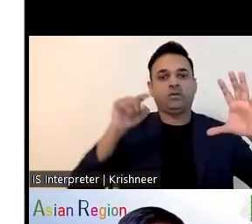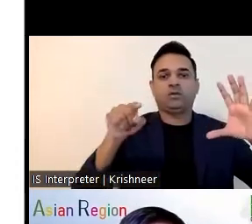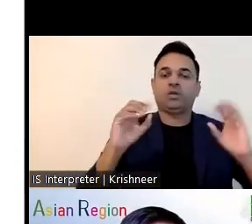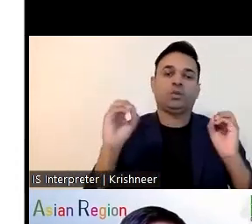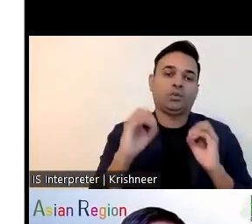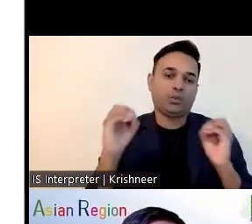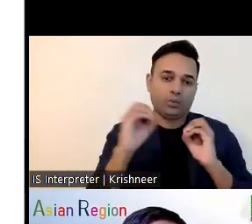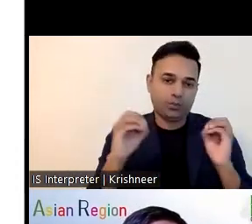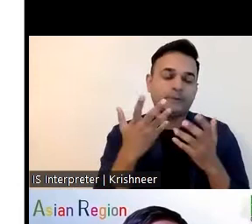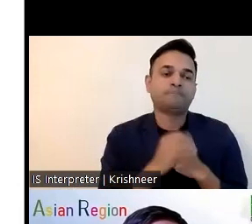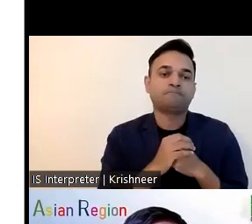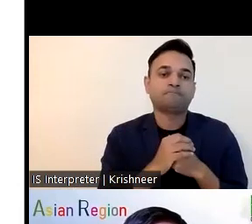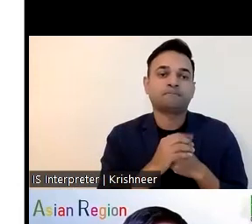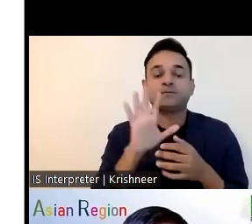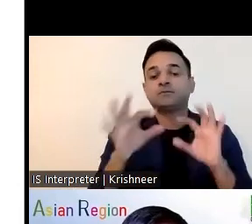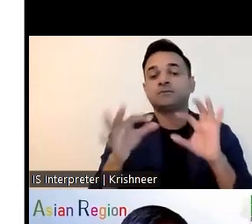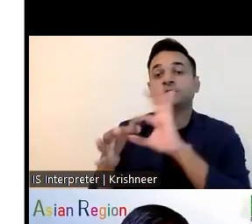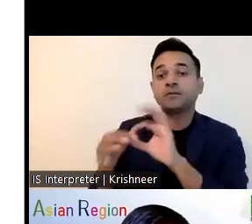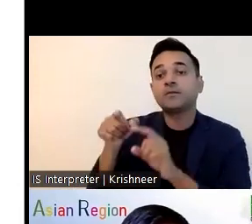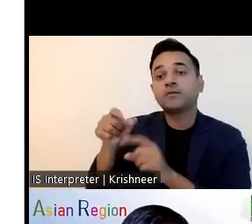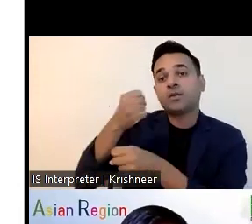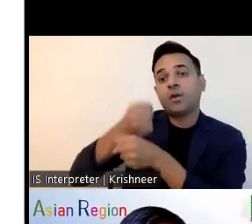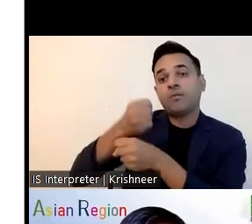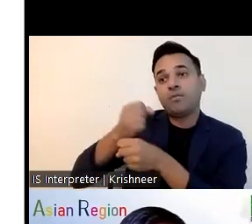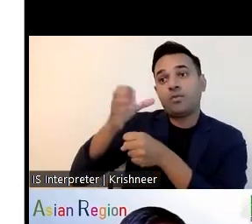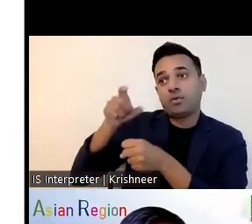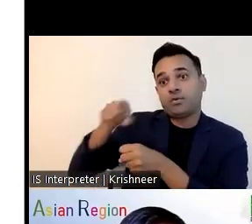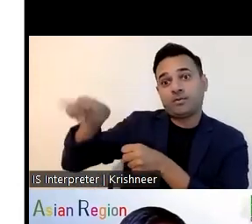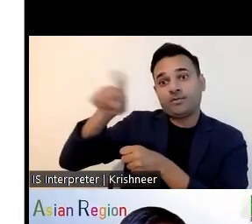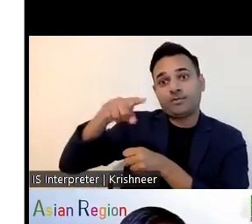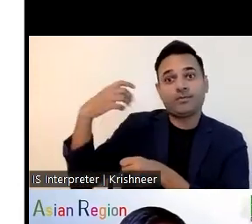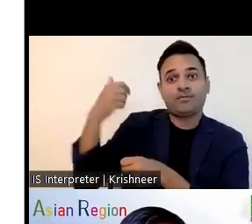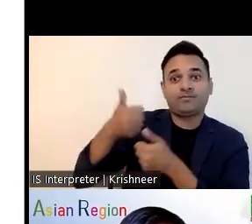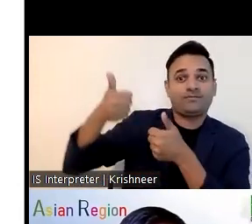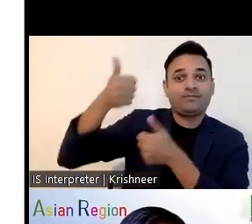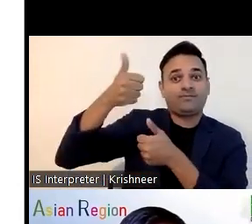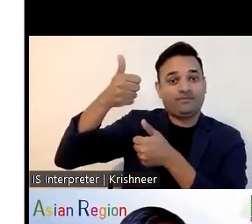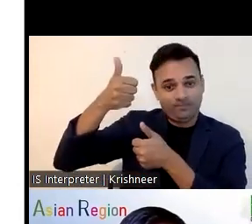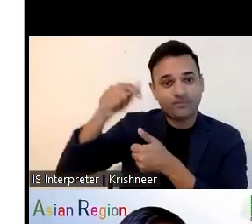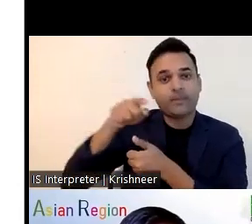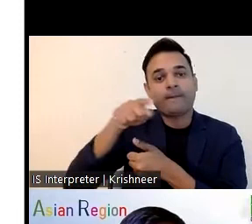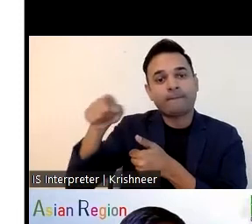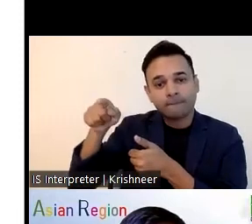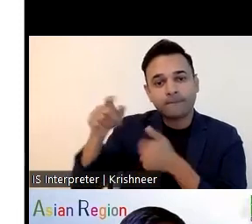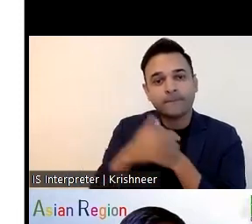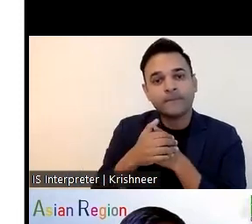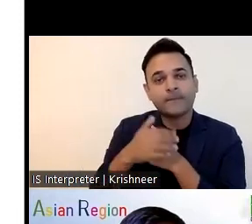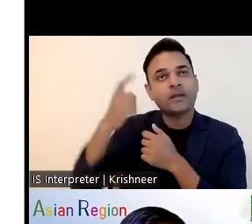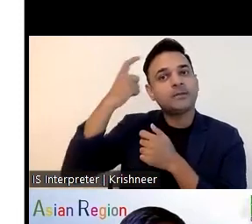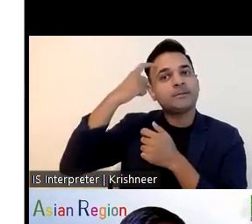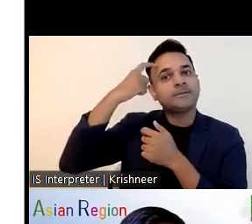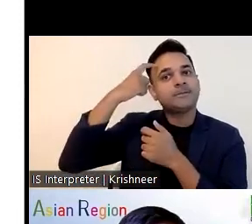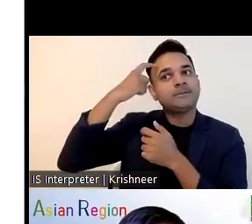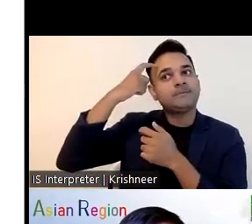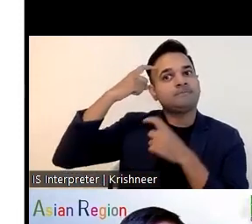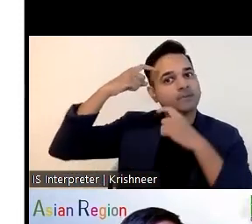need and they don't know about the their maximization of the diversity of the workplace and how